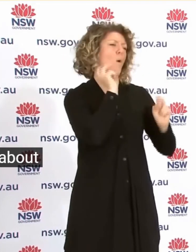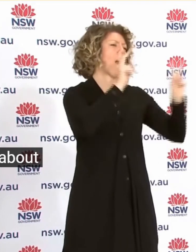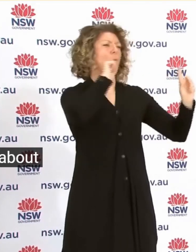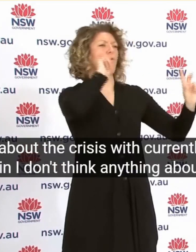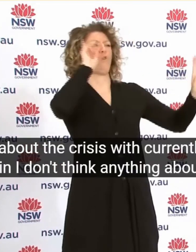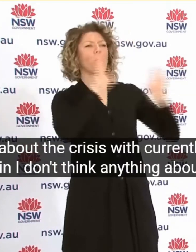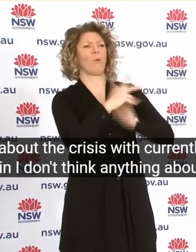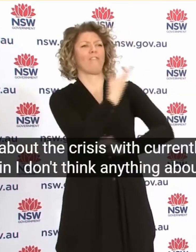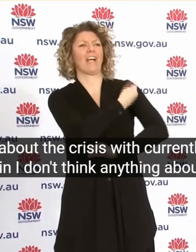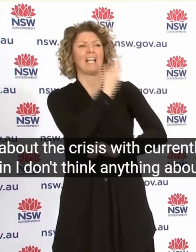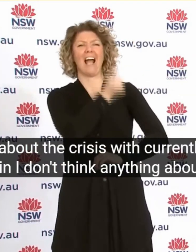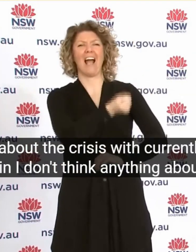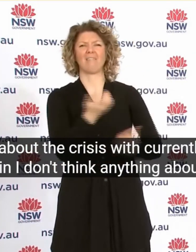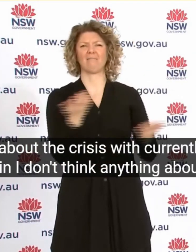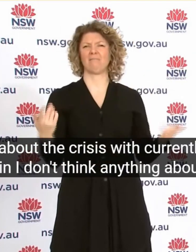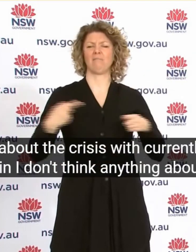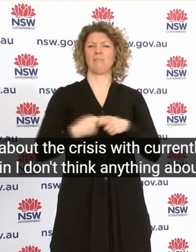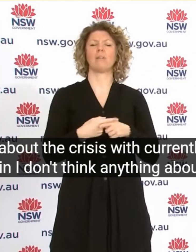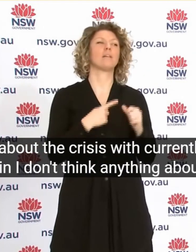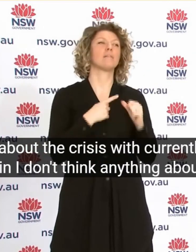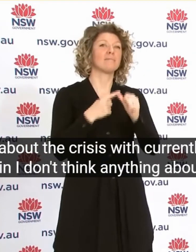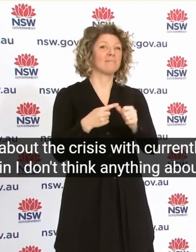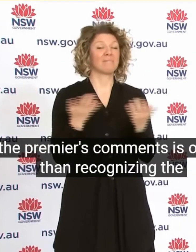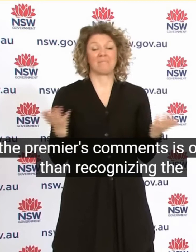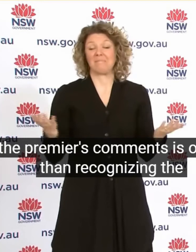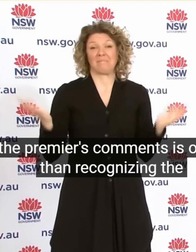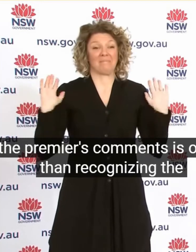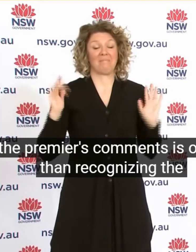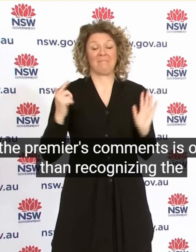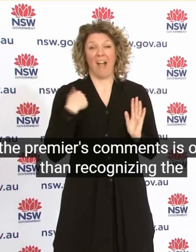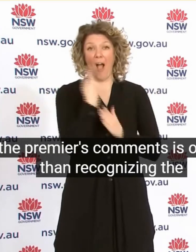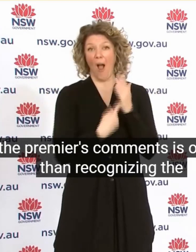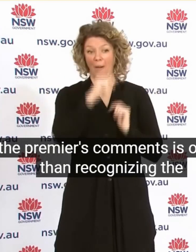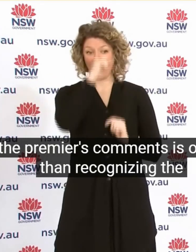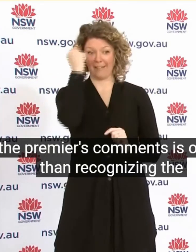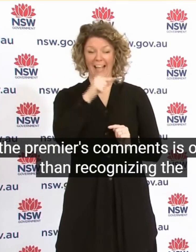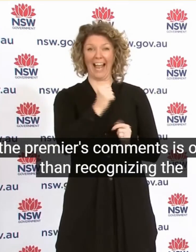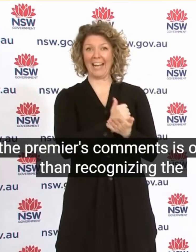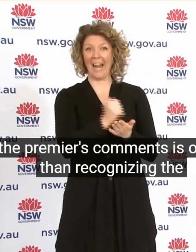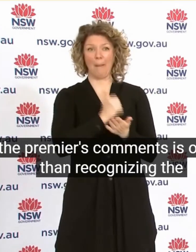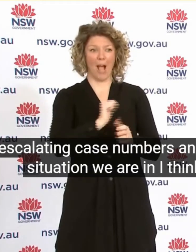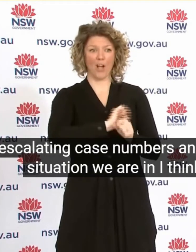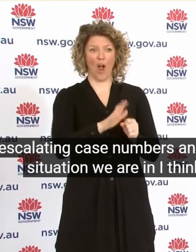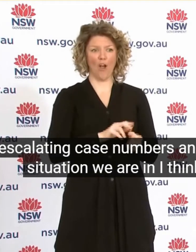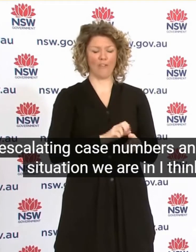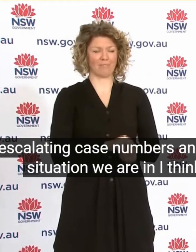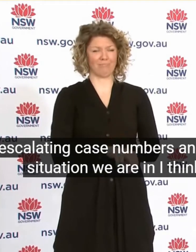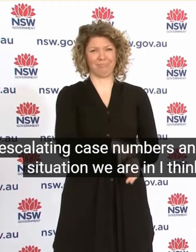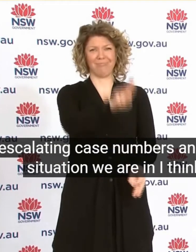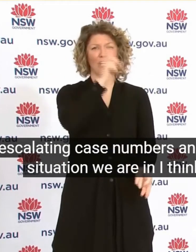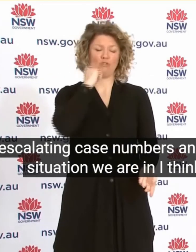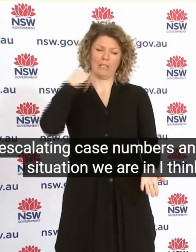Is Other Than Recognizing The Escalated Case Numbers And The Situation We Are In I Think That